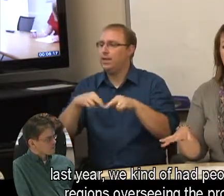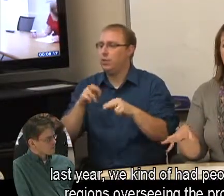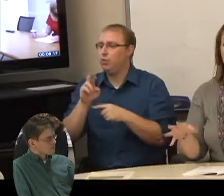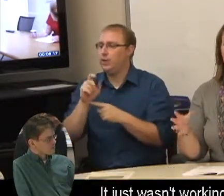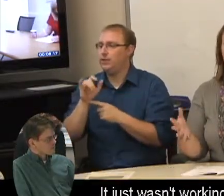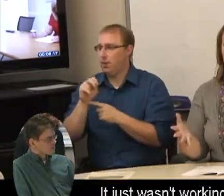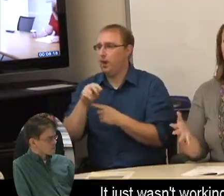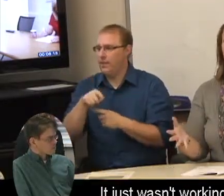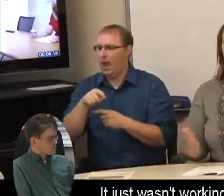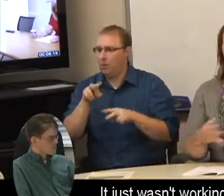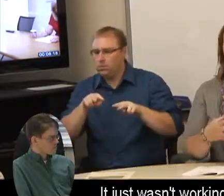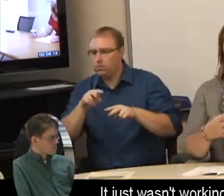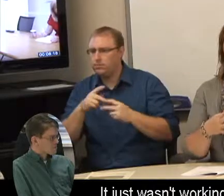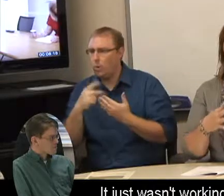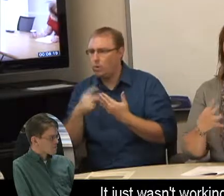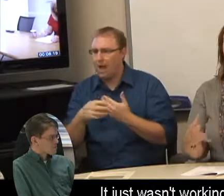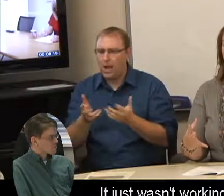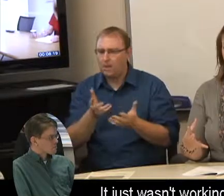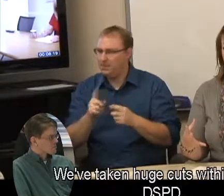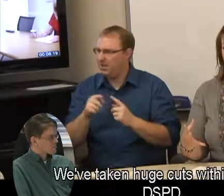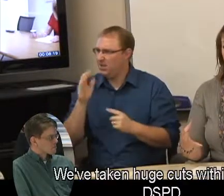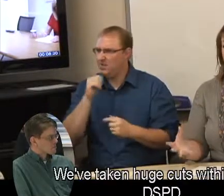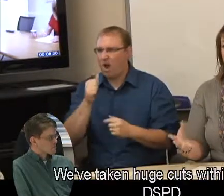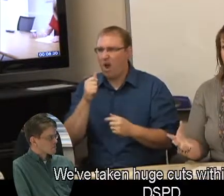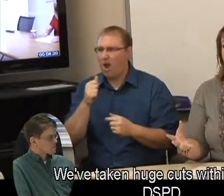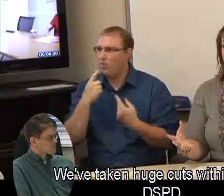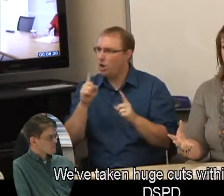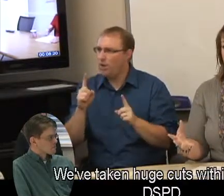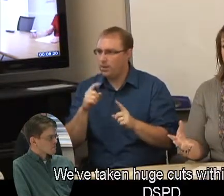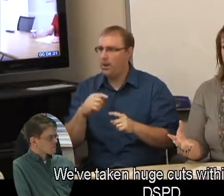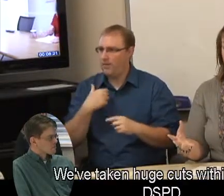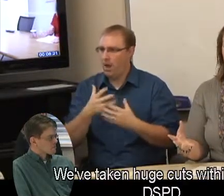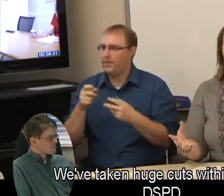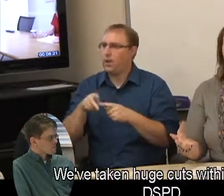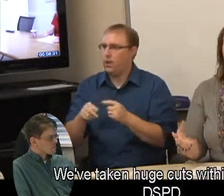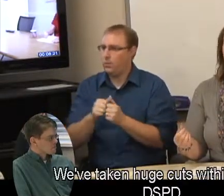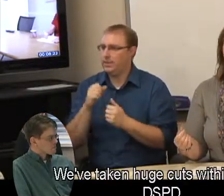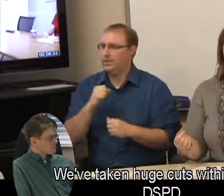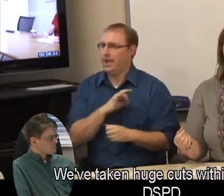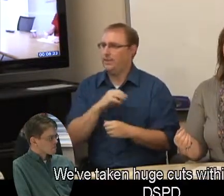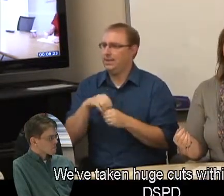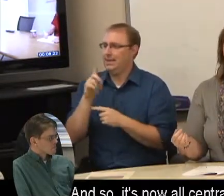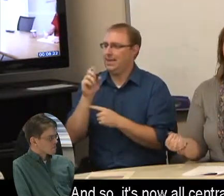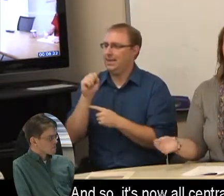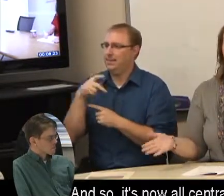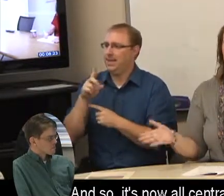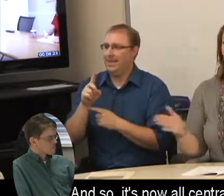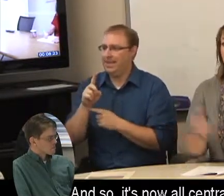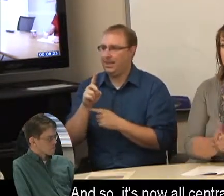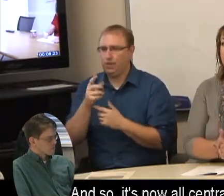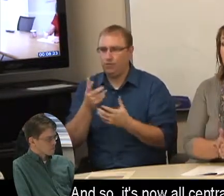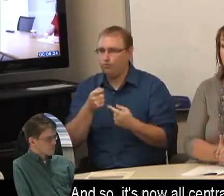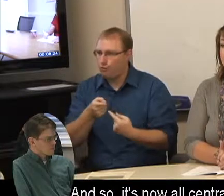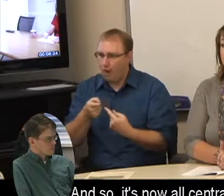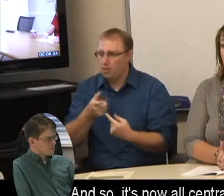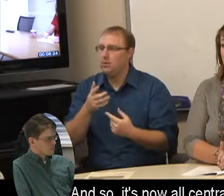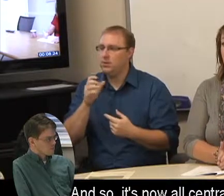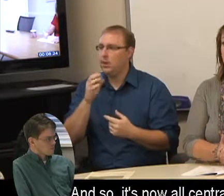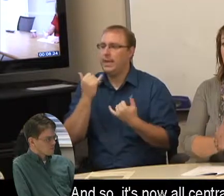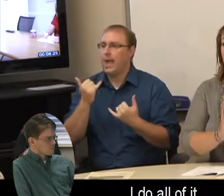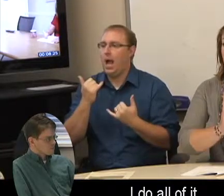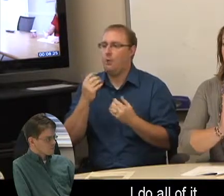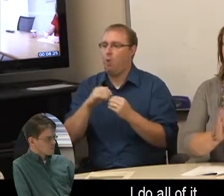program. It just wasn't working. We've taken huge cuts within staff at DSPD. And so it's now all